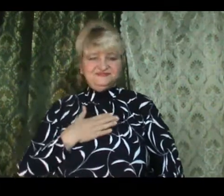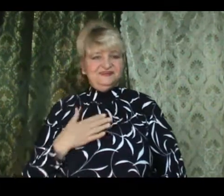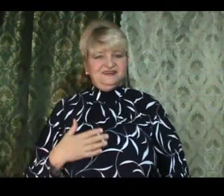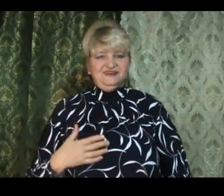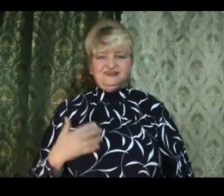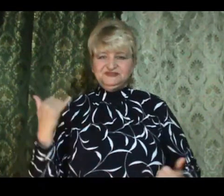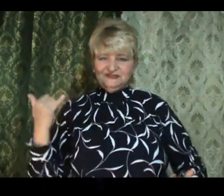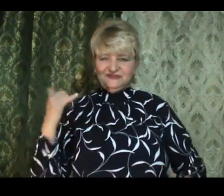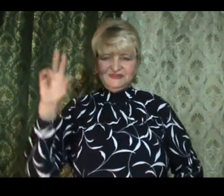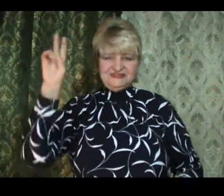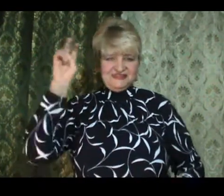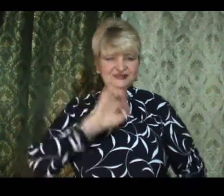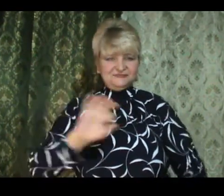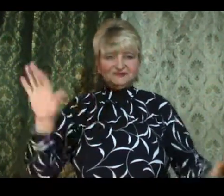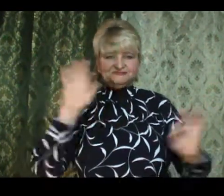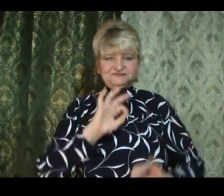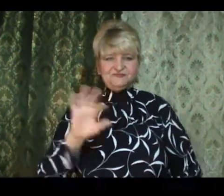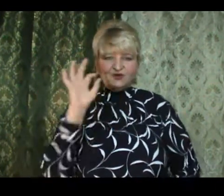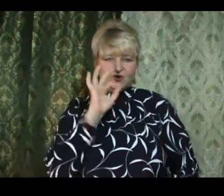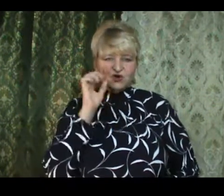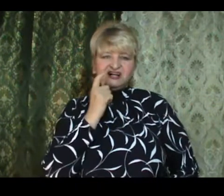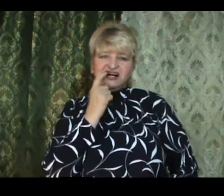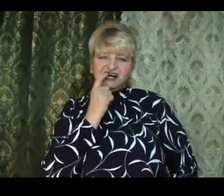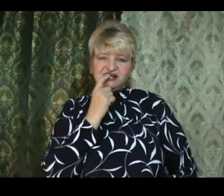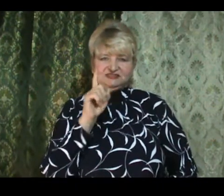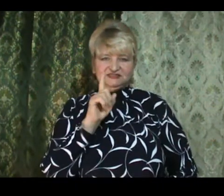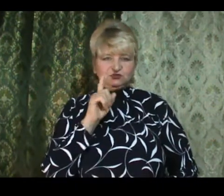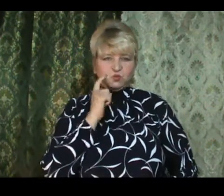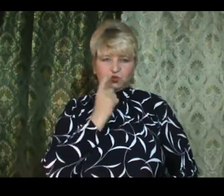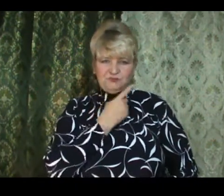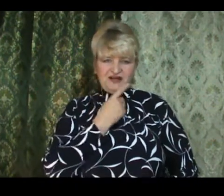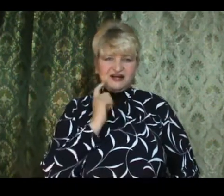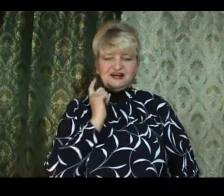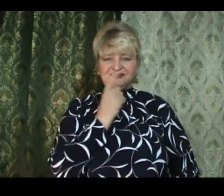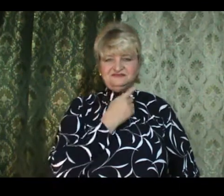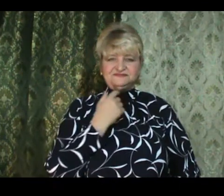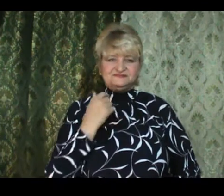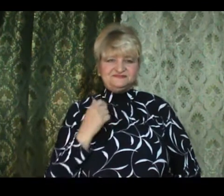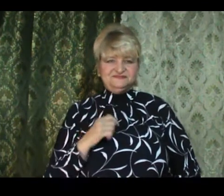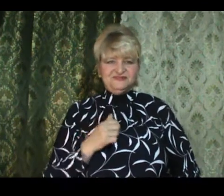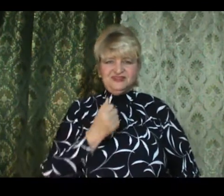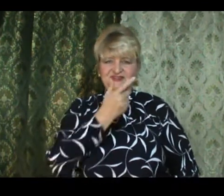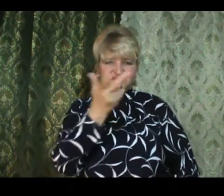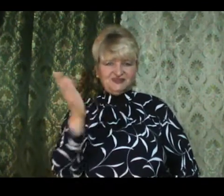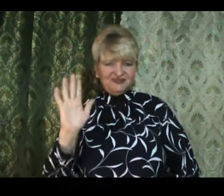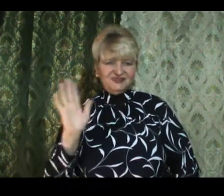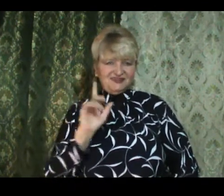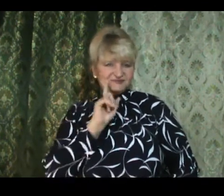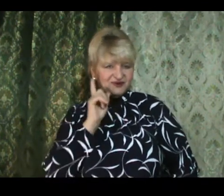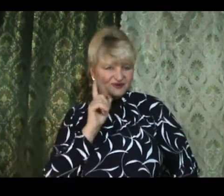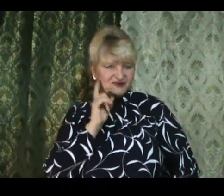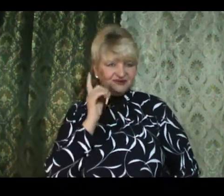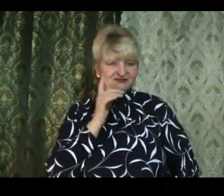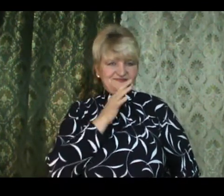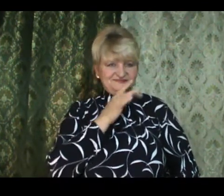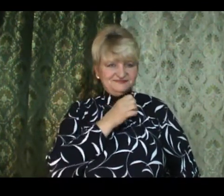5 6 7 7 9 10